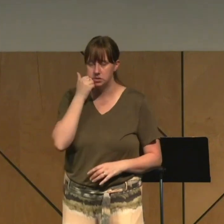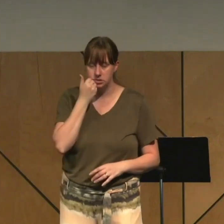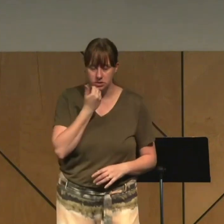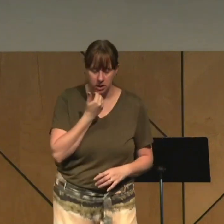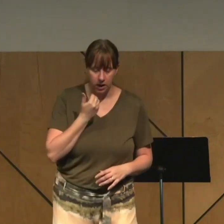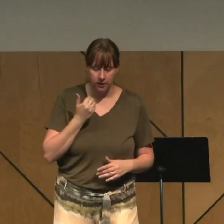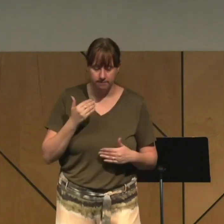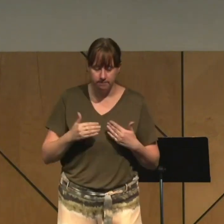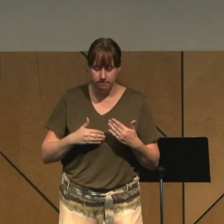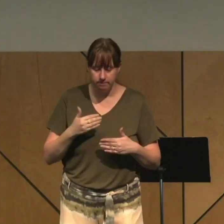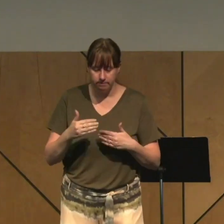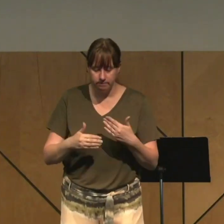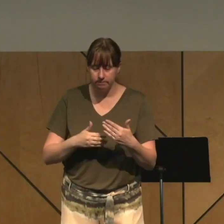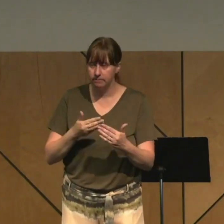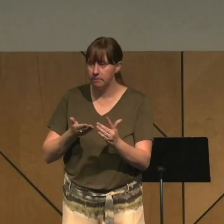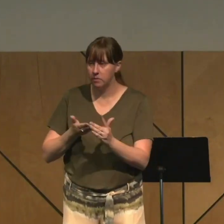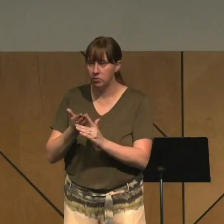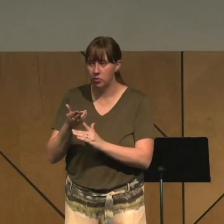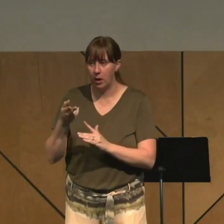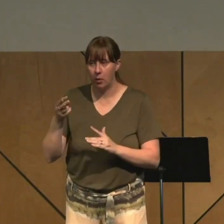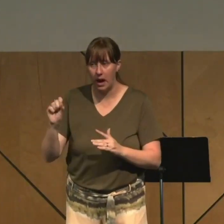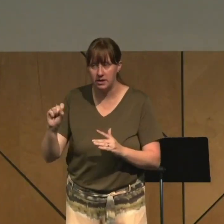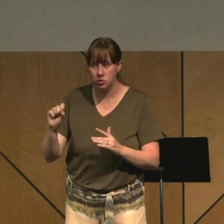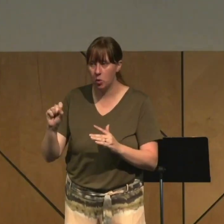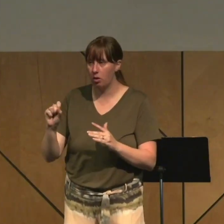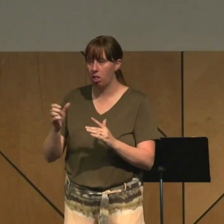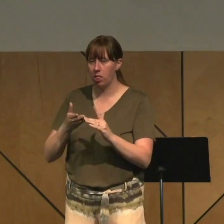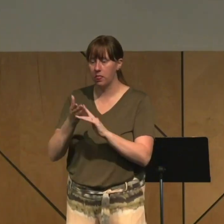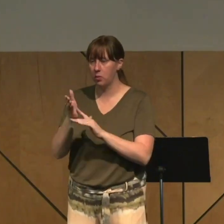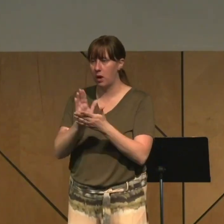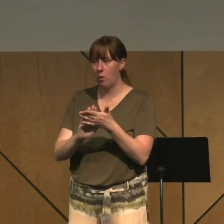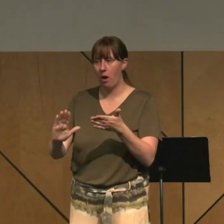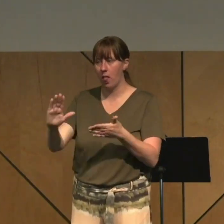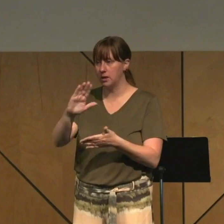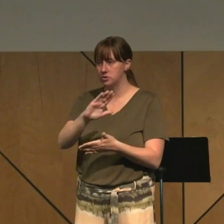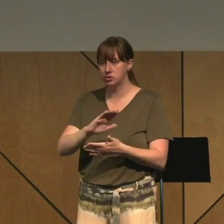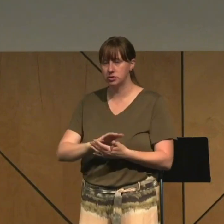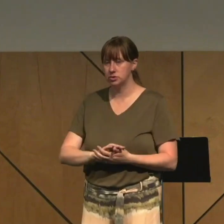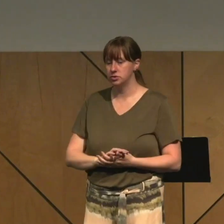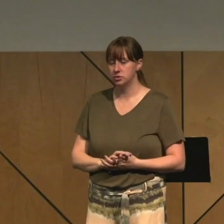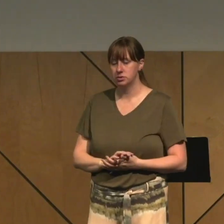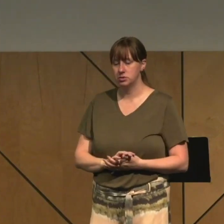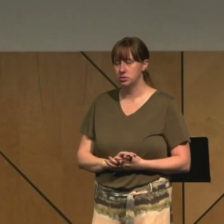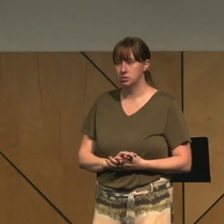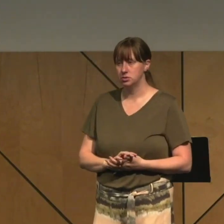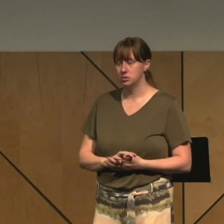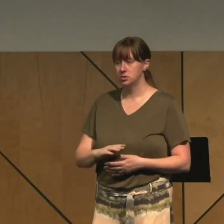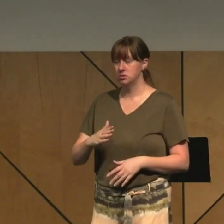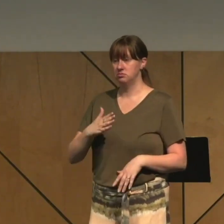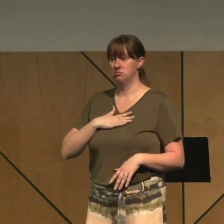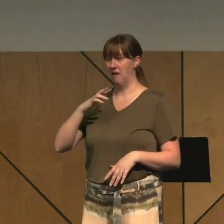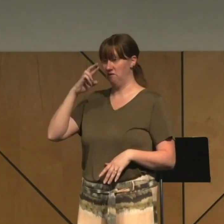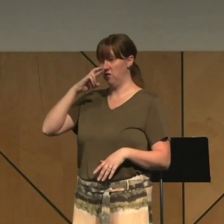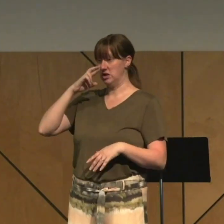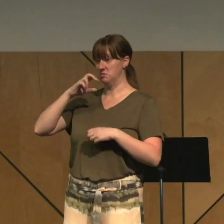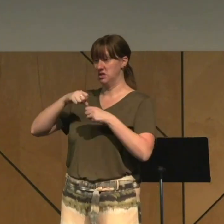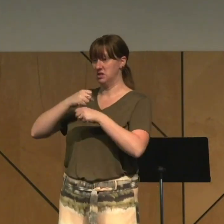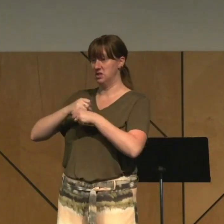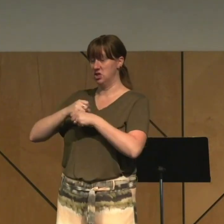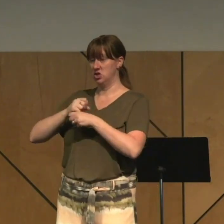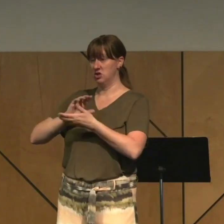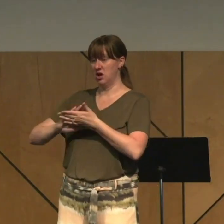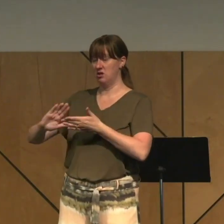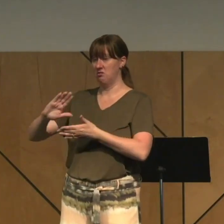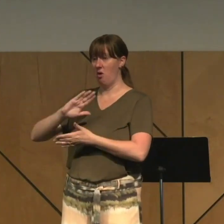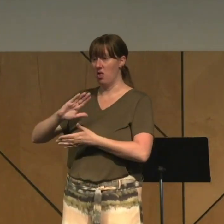through high school into my college years. My freshman year of college was horrible because in public, I was a church leader. In private,